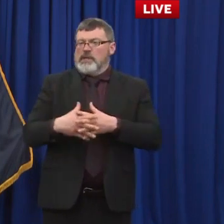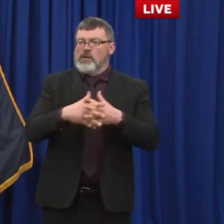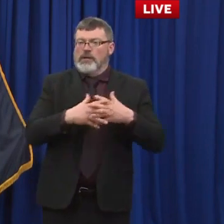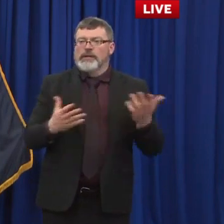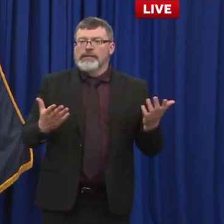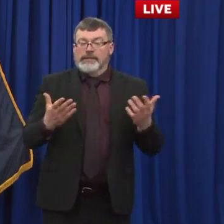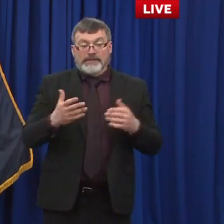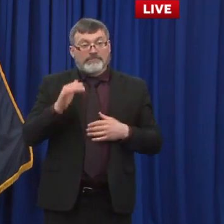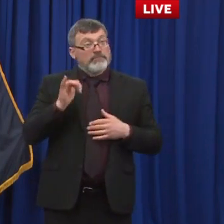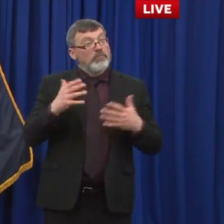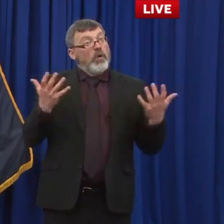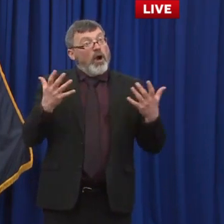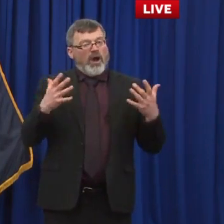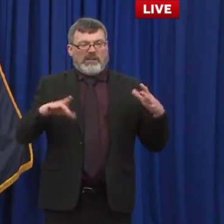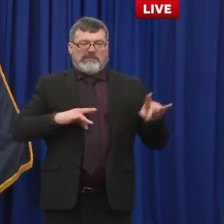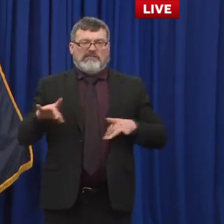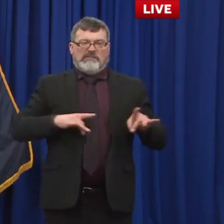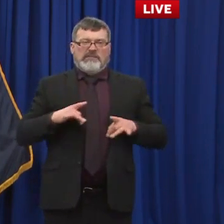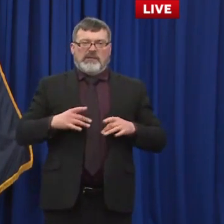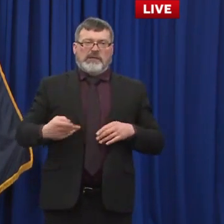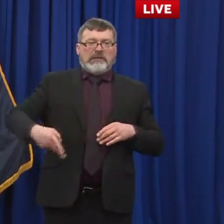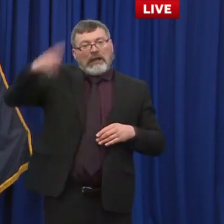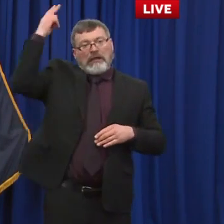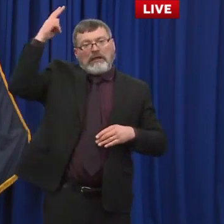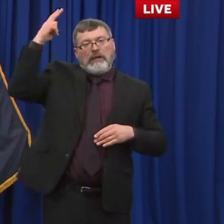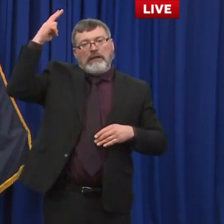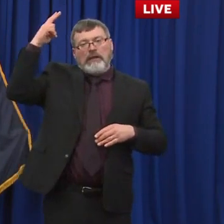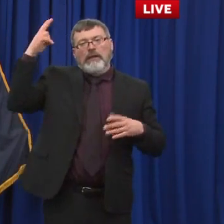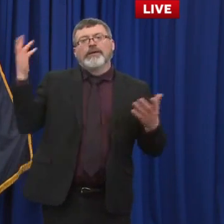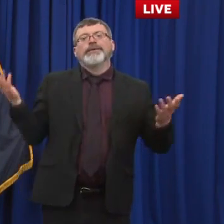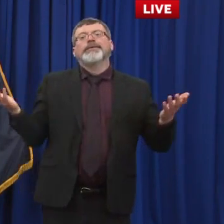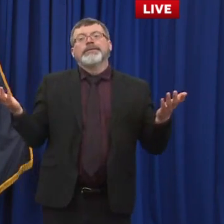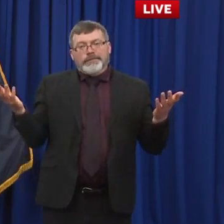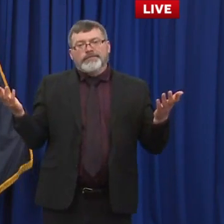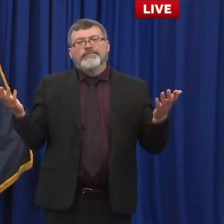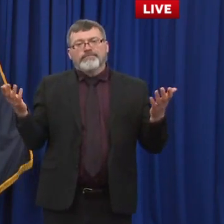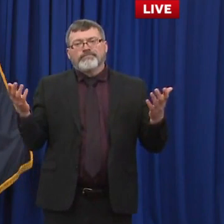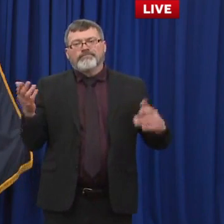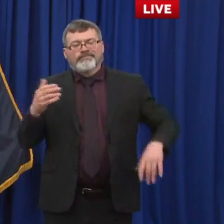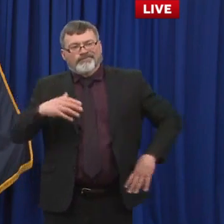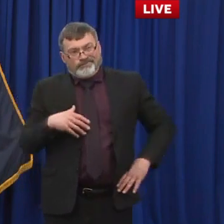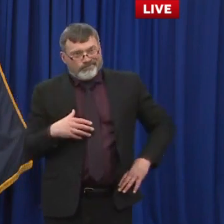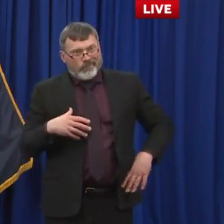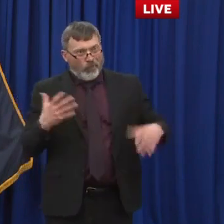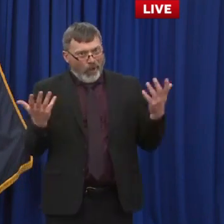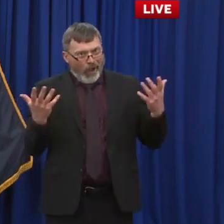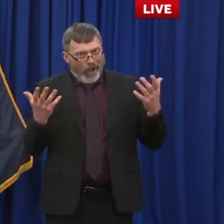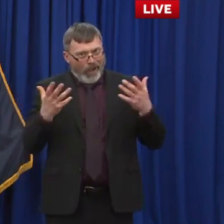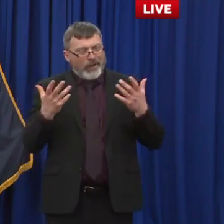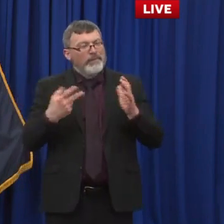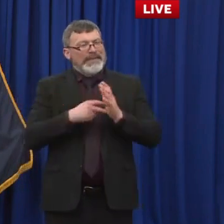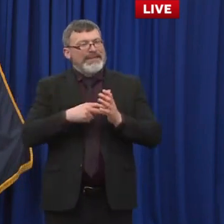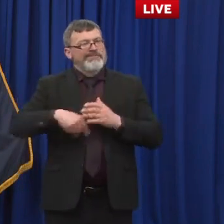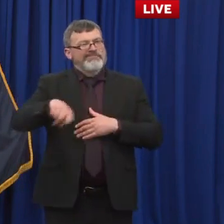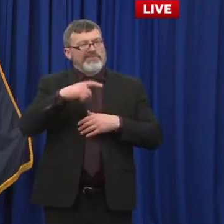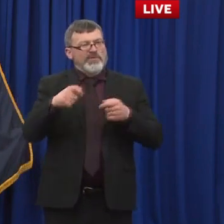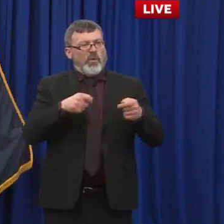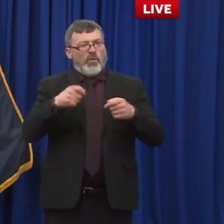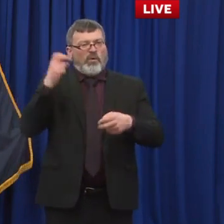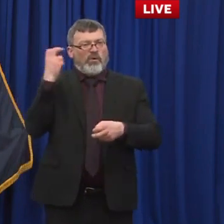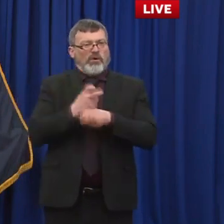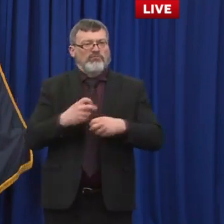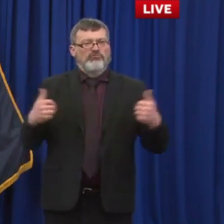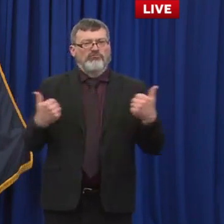easily spread person to person, they're going to be more difficult to control. And so I think that some of the modeling studies have shown that there's